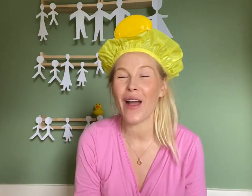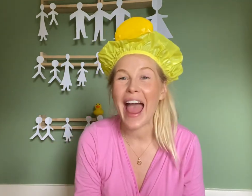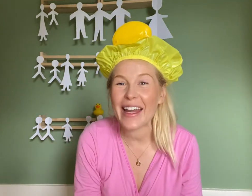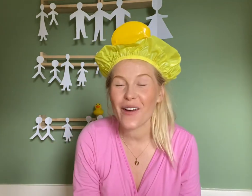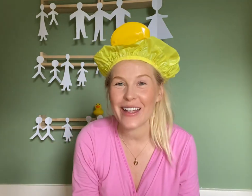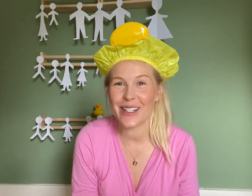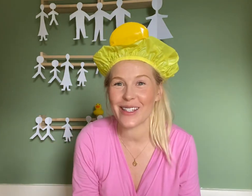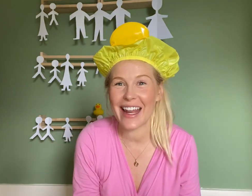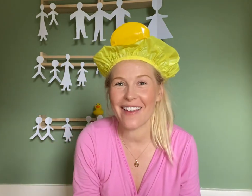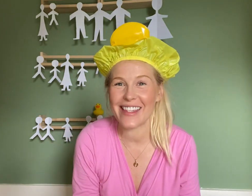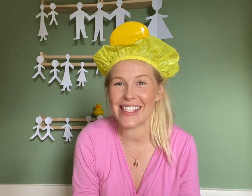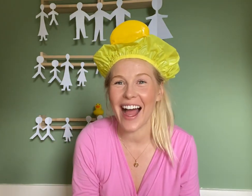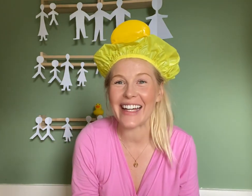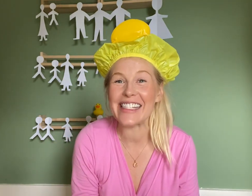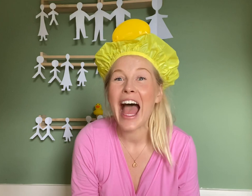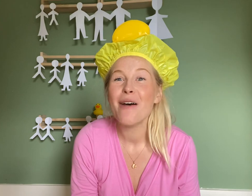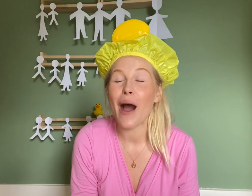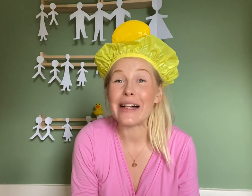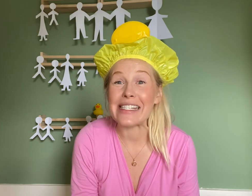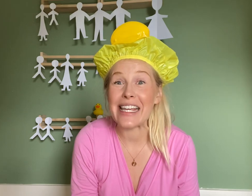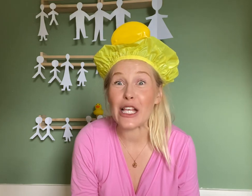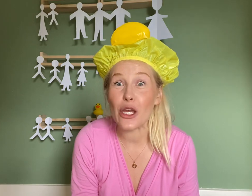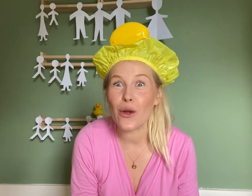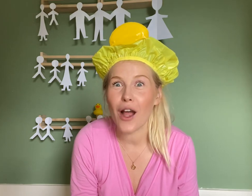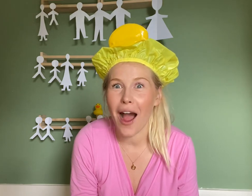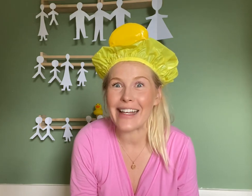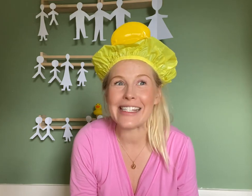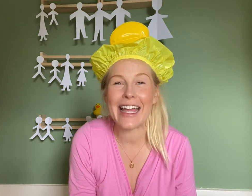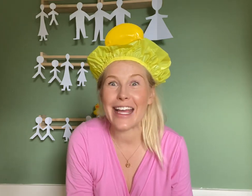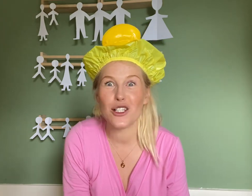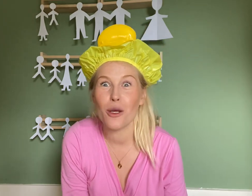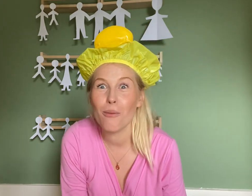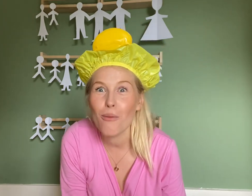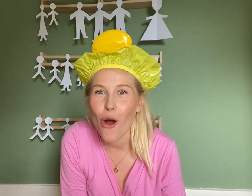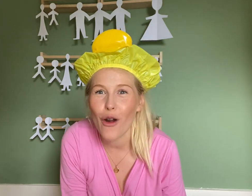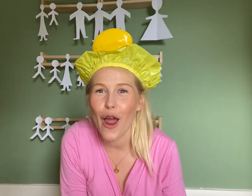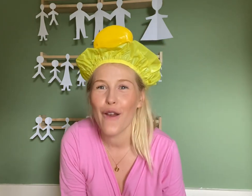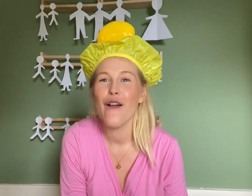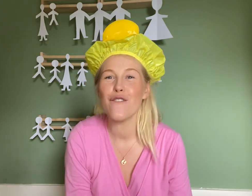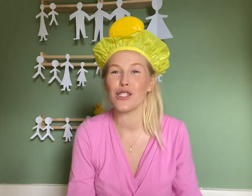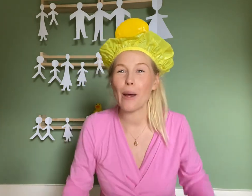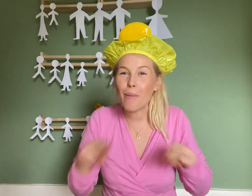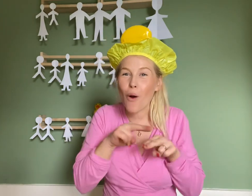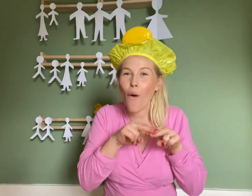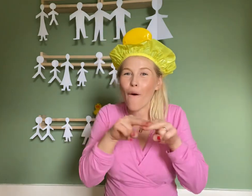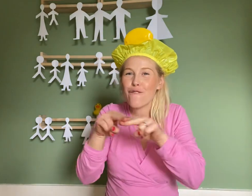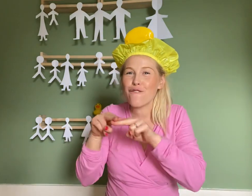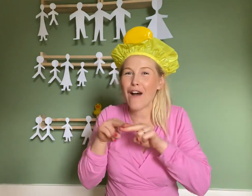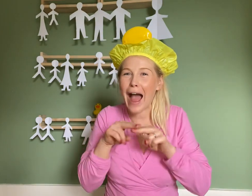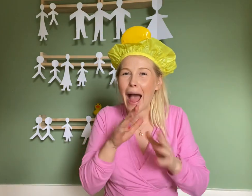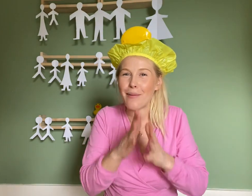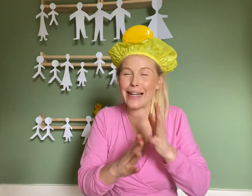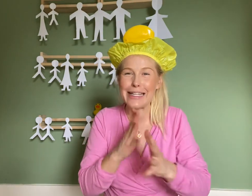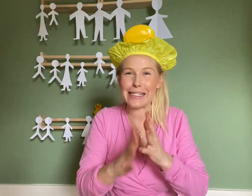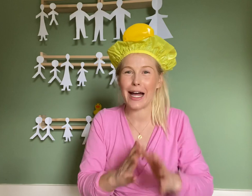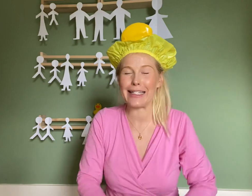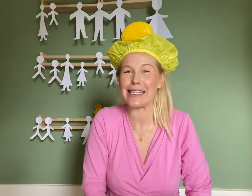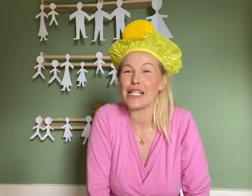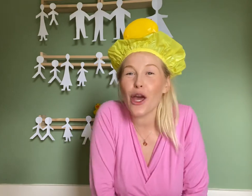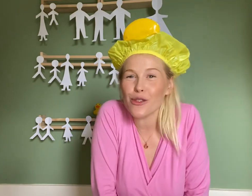got any questions on any of the signs. But I'll see you guys again tomorrow for some more family signs. There's loads